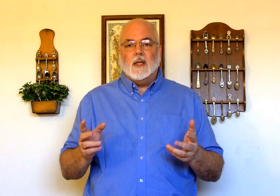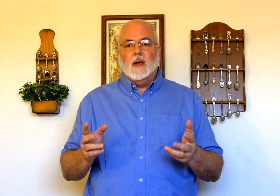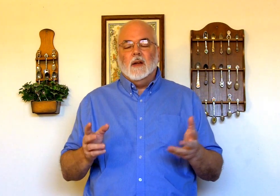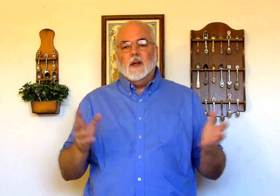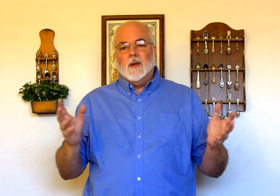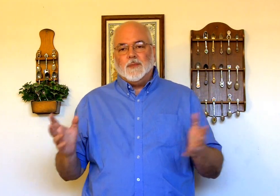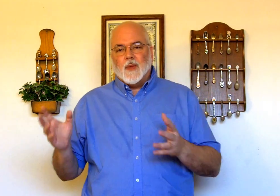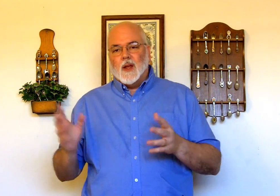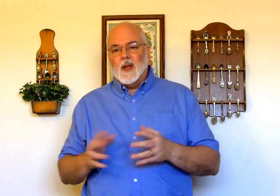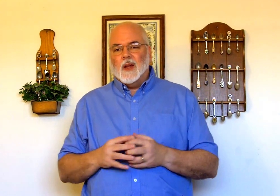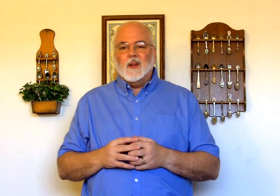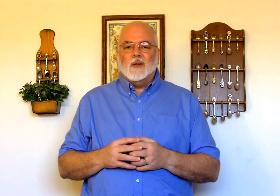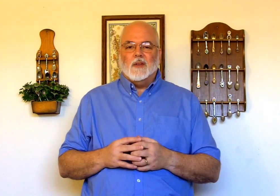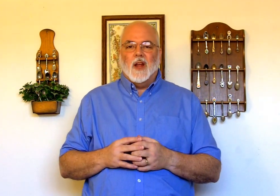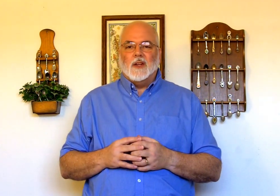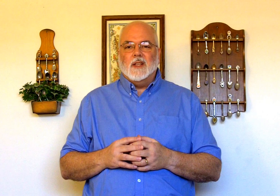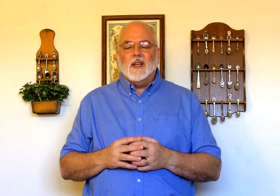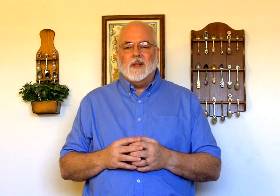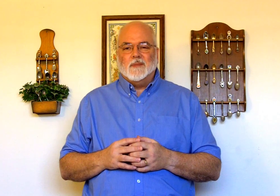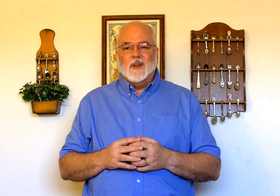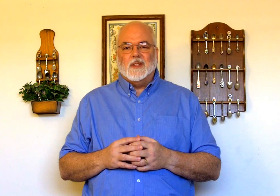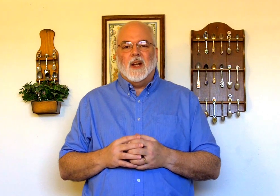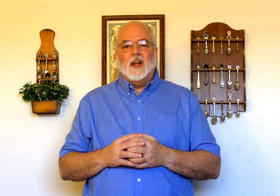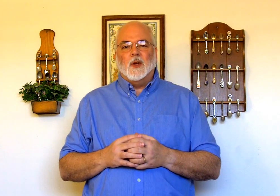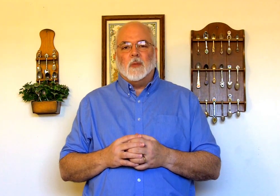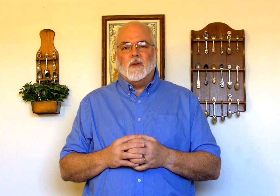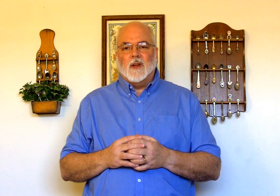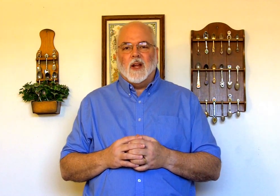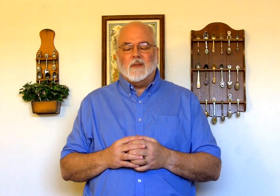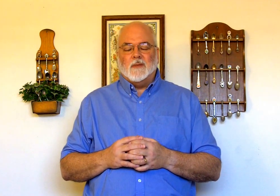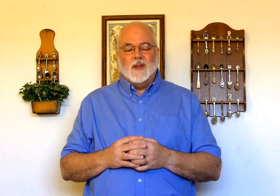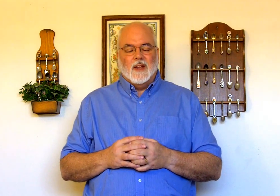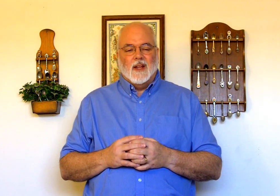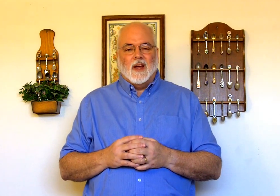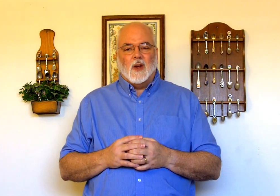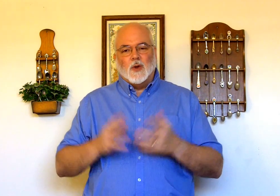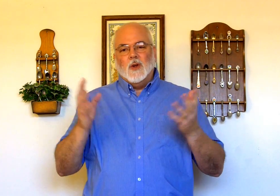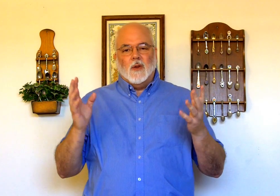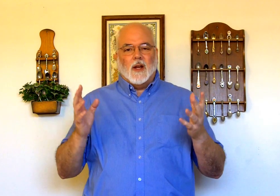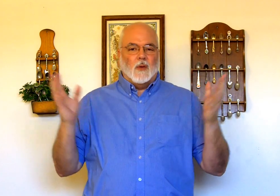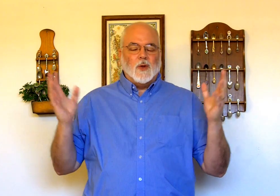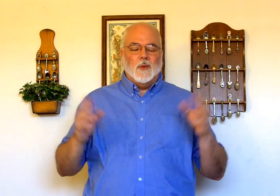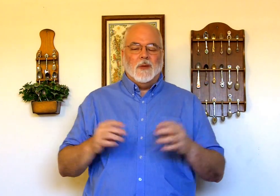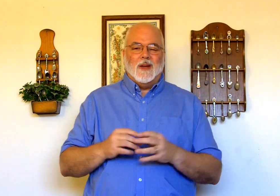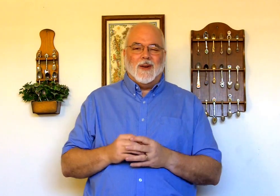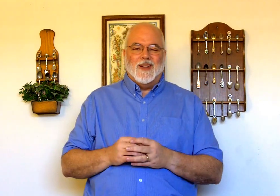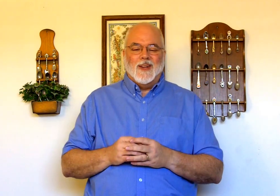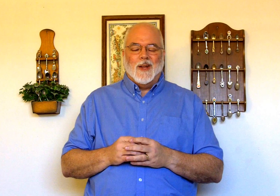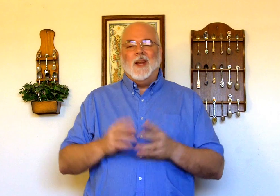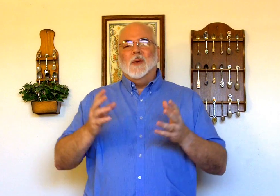LTC, Signing and Interpreting for the Deaf. Of course, you know that, otherwise you wouldn't be here. Anyway,